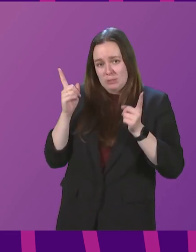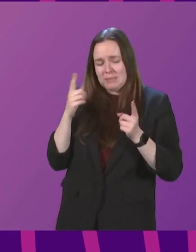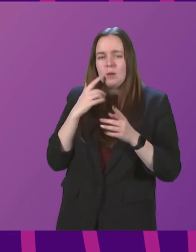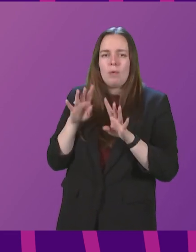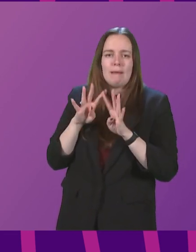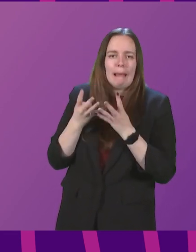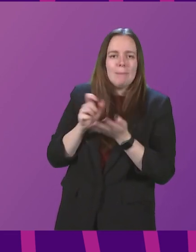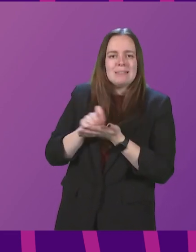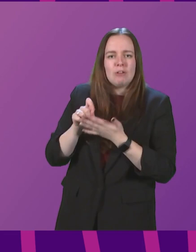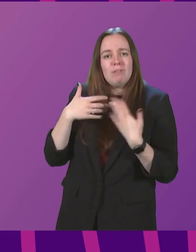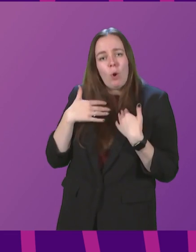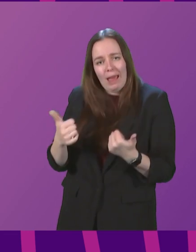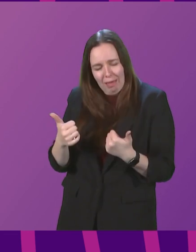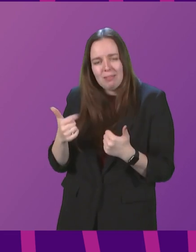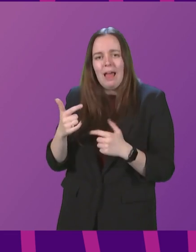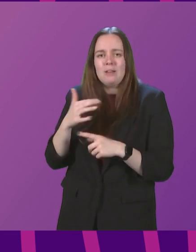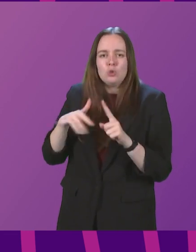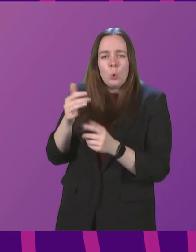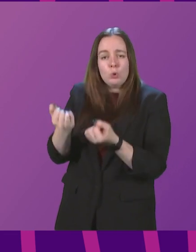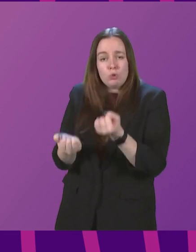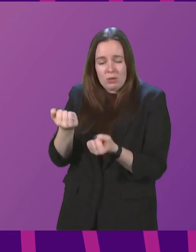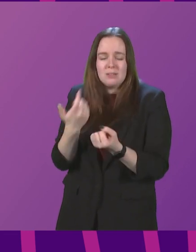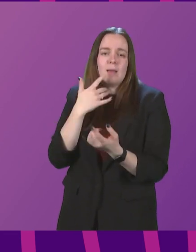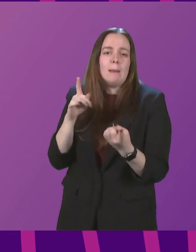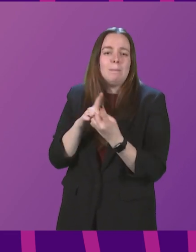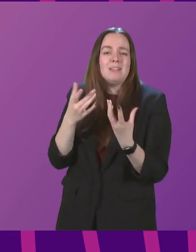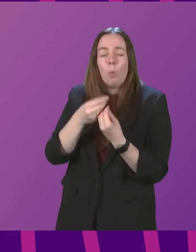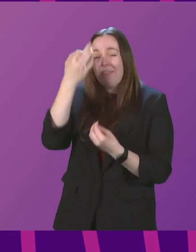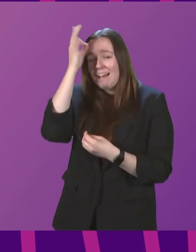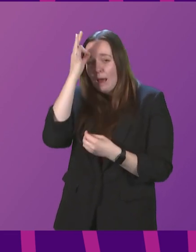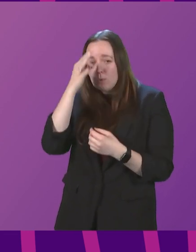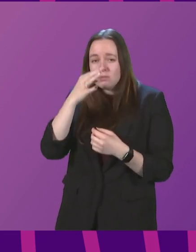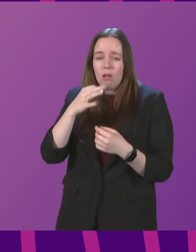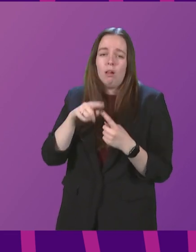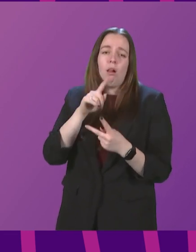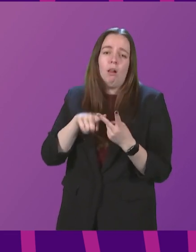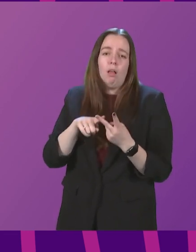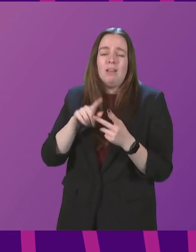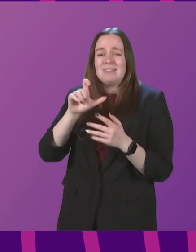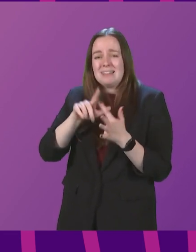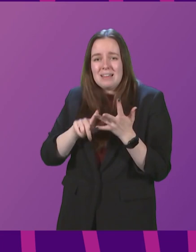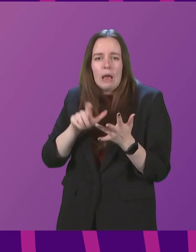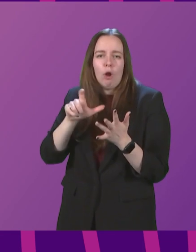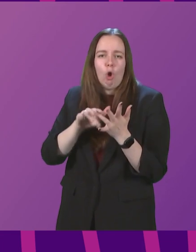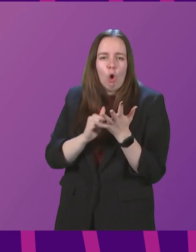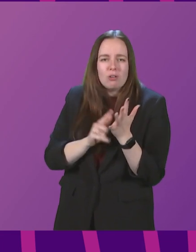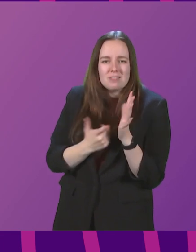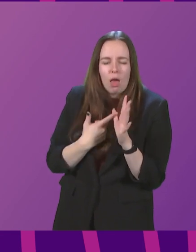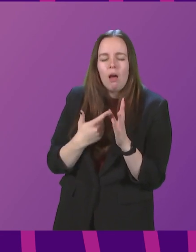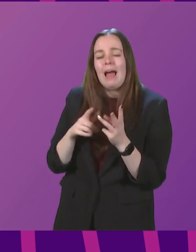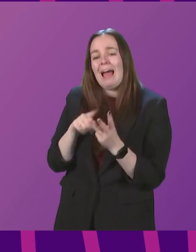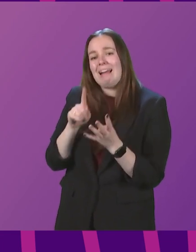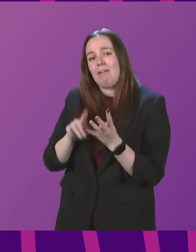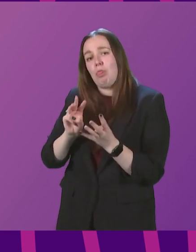Secretaries for Health and Social Justice, are meeting with Council leaders, Local Authority Chief Executives, COSLA, NHS boards and the third